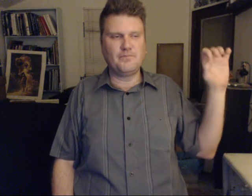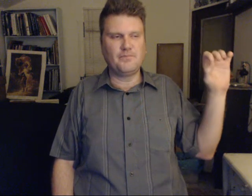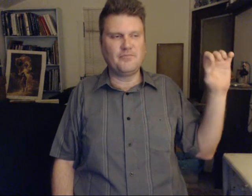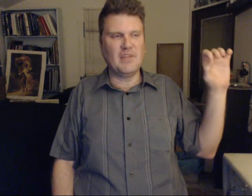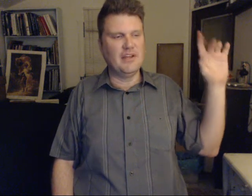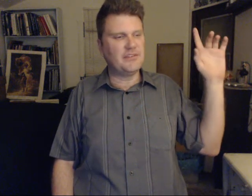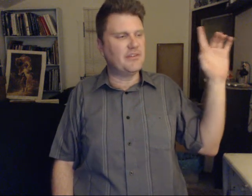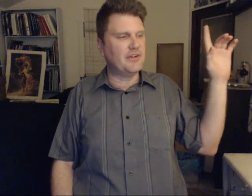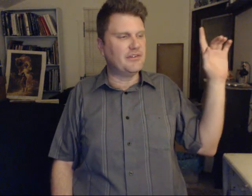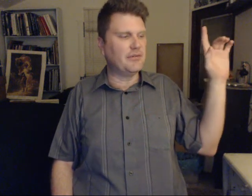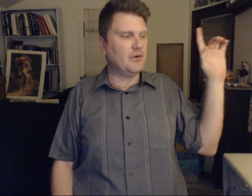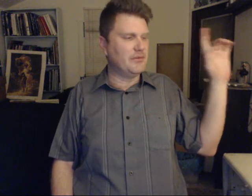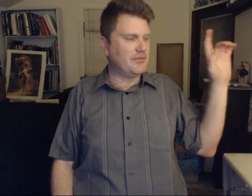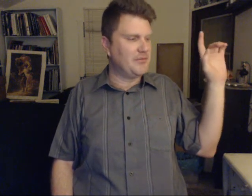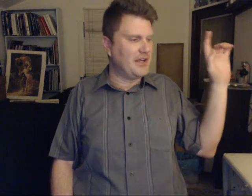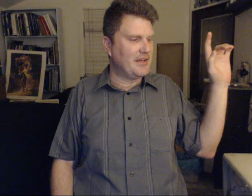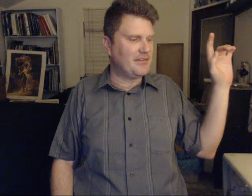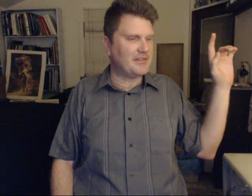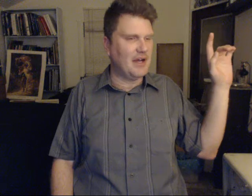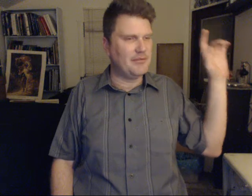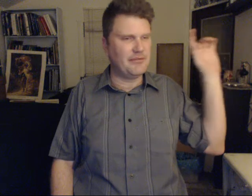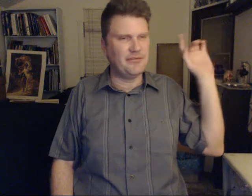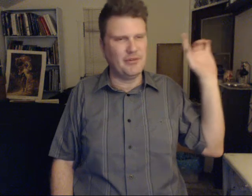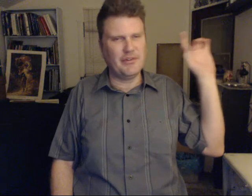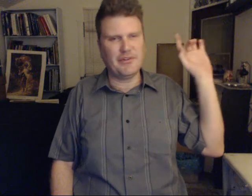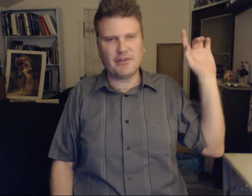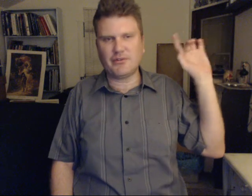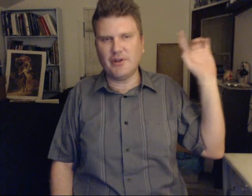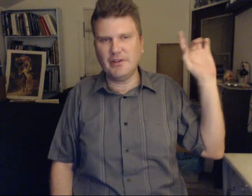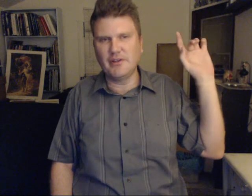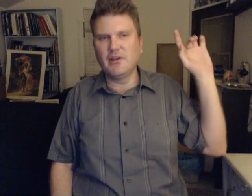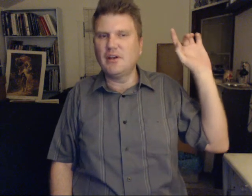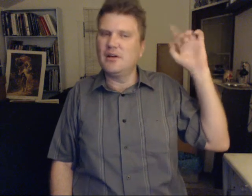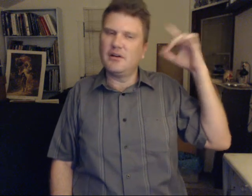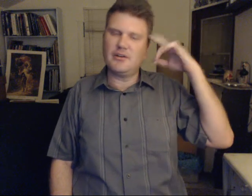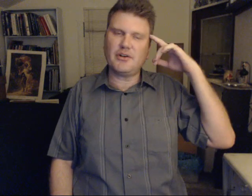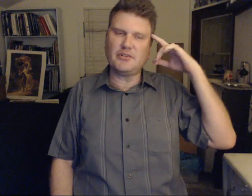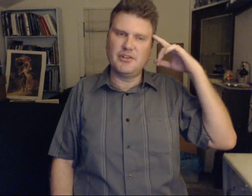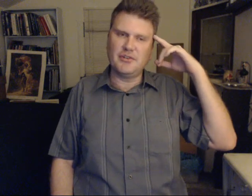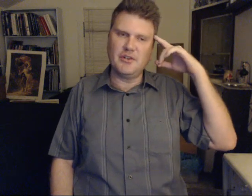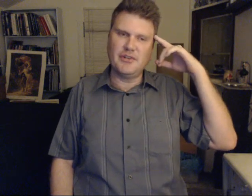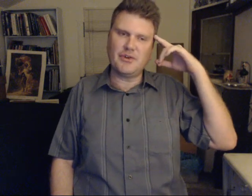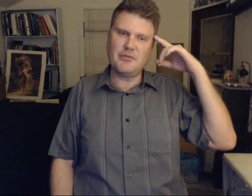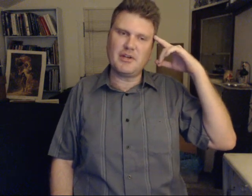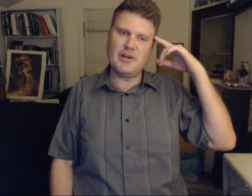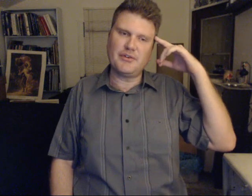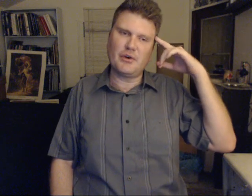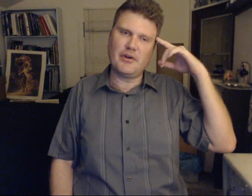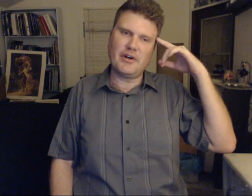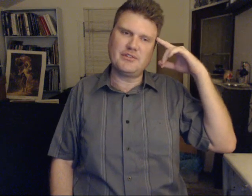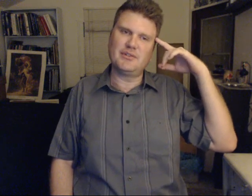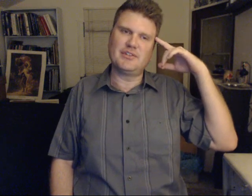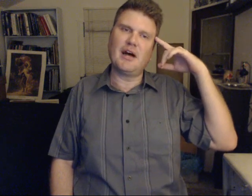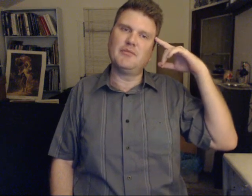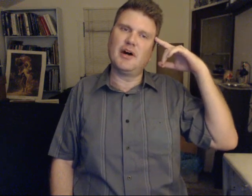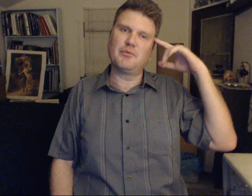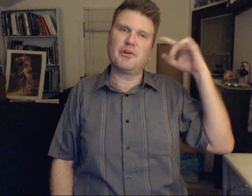And it is very difficult for many at this time to fully think straight. Clearly, it is only because you are going on to a timeline where